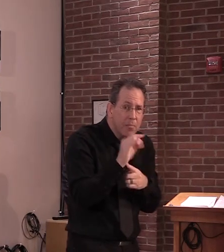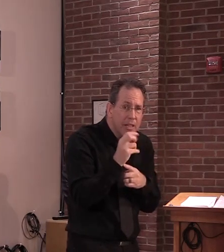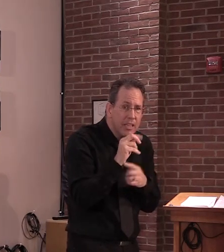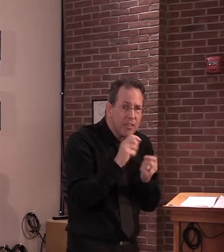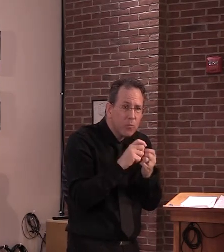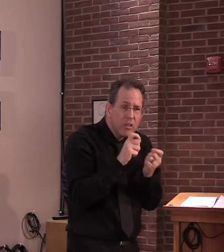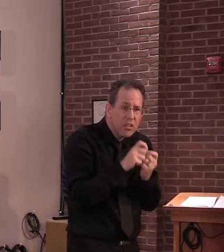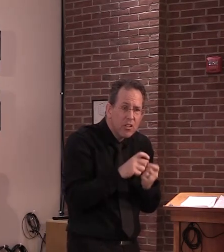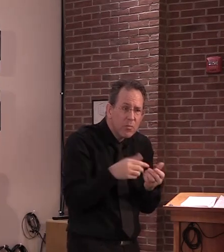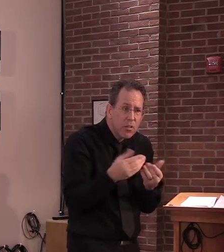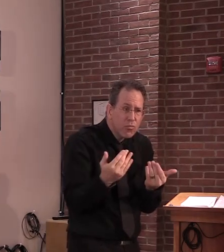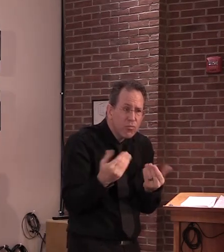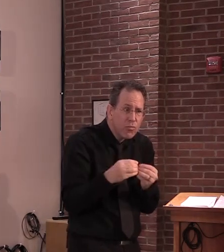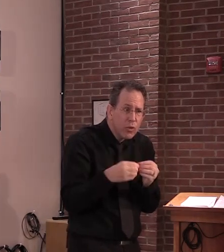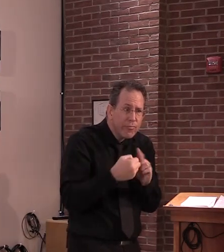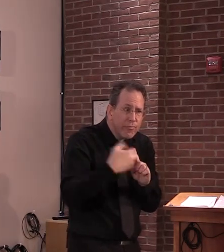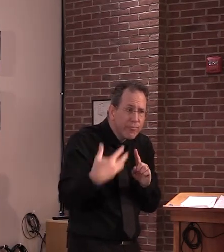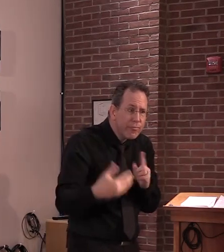In Bennington.